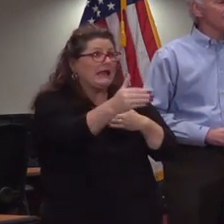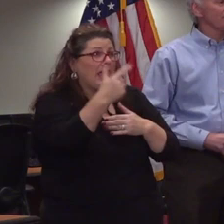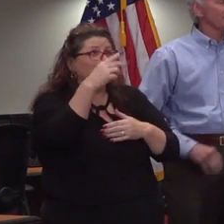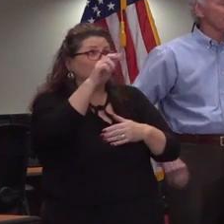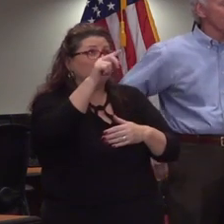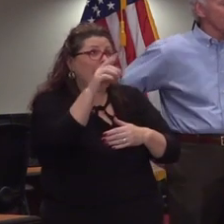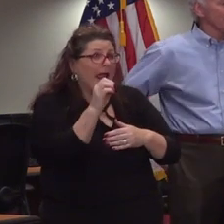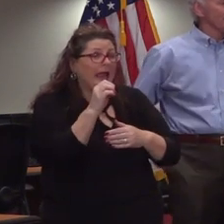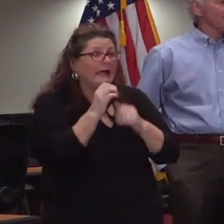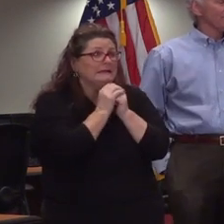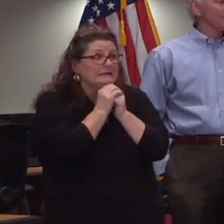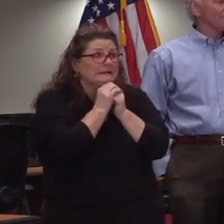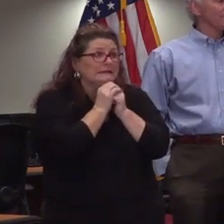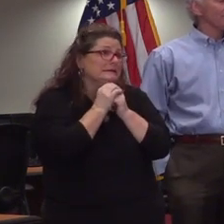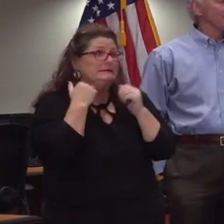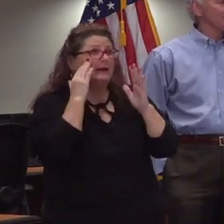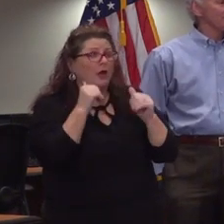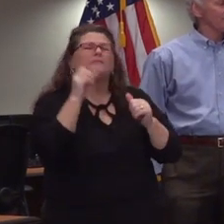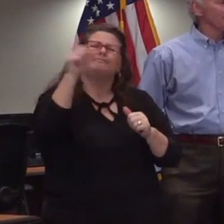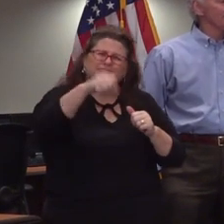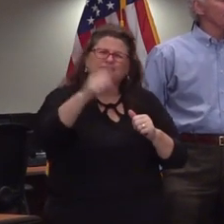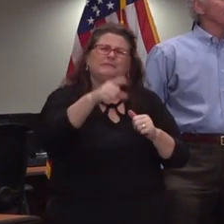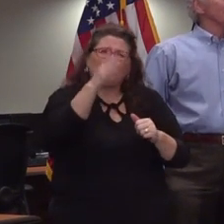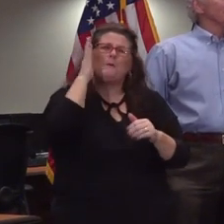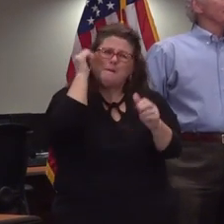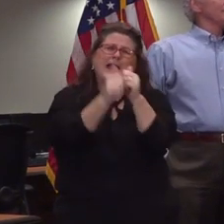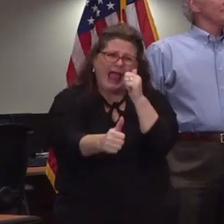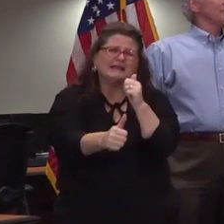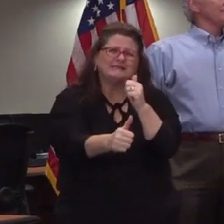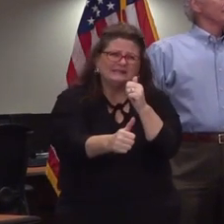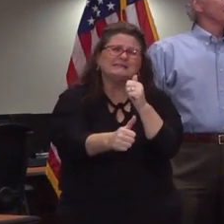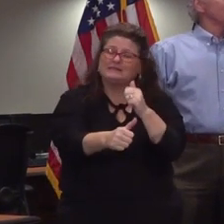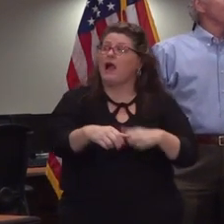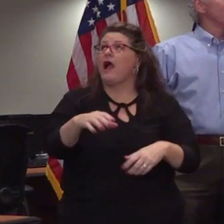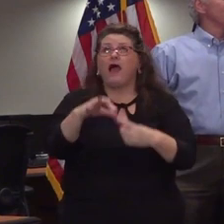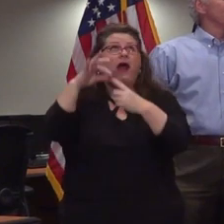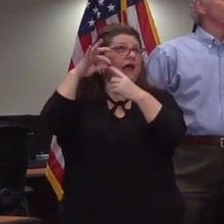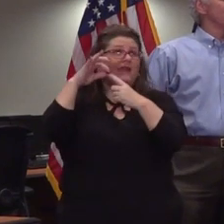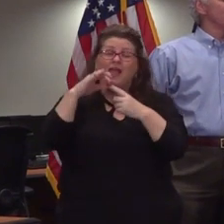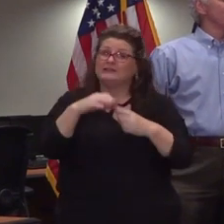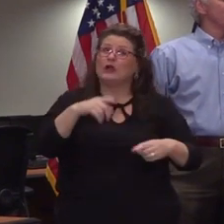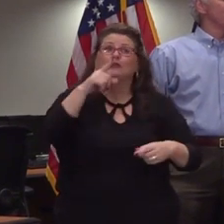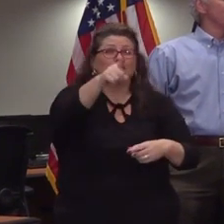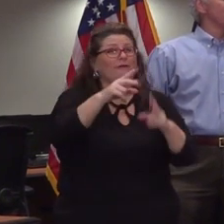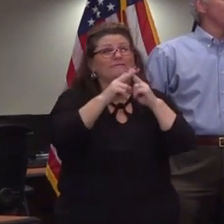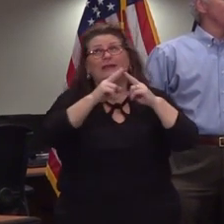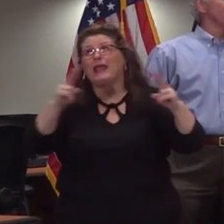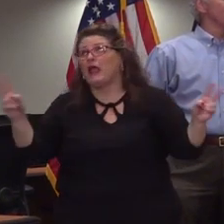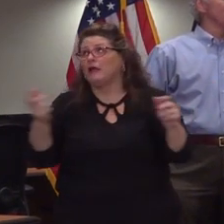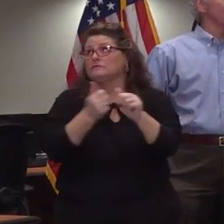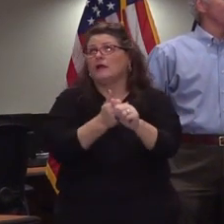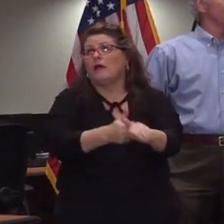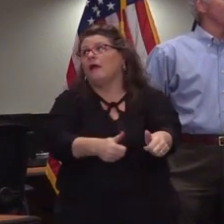would still be worried about am i going to make my grade yes you're going to make your grade unless there's just an extraordinary circumstance where you are really far behind and